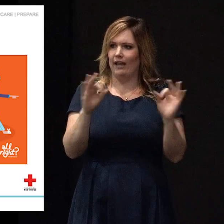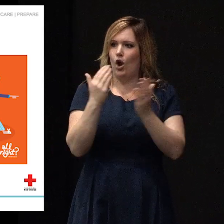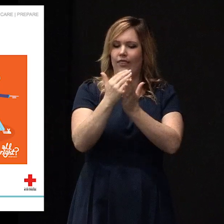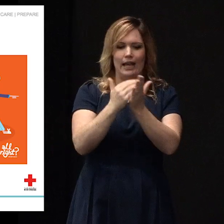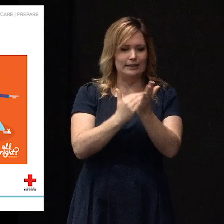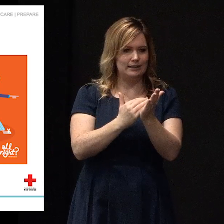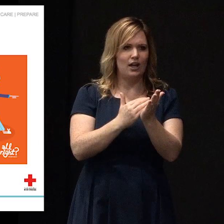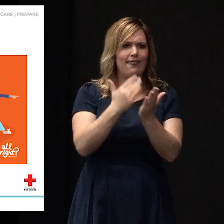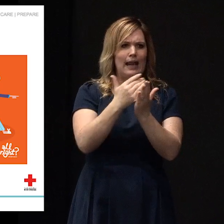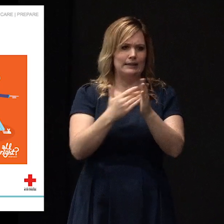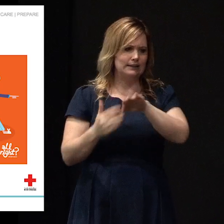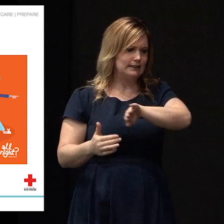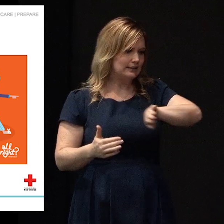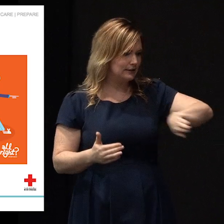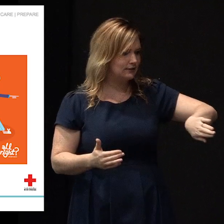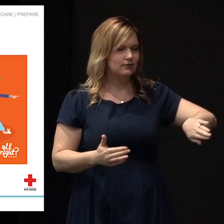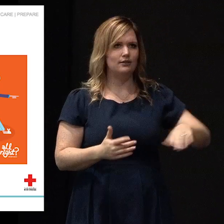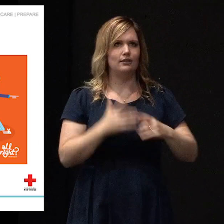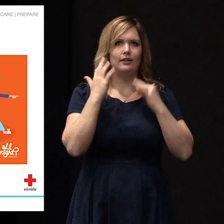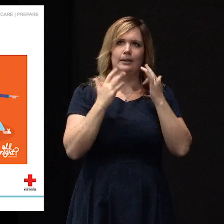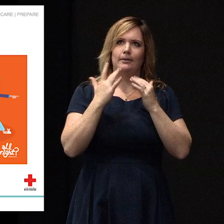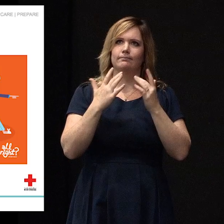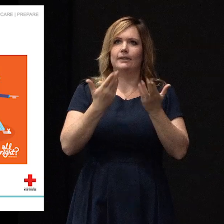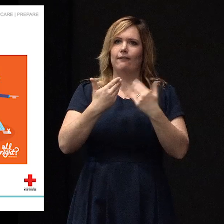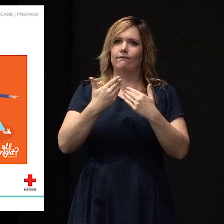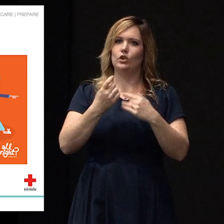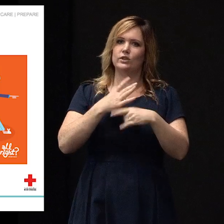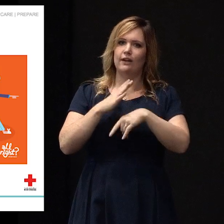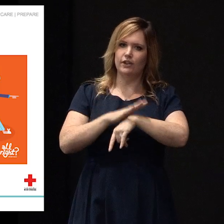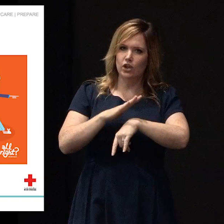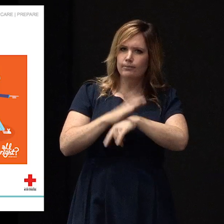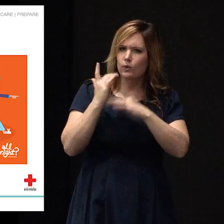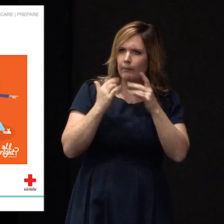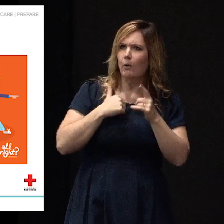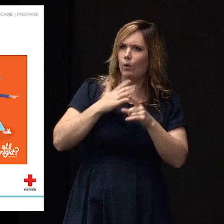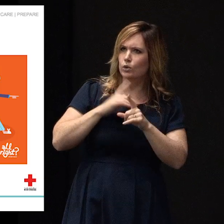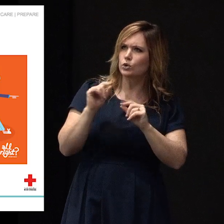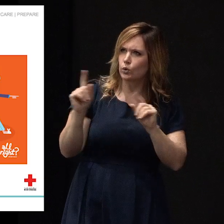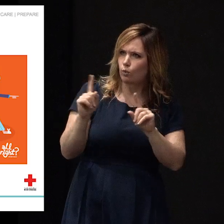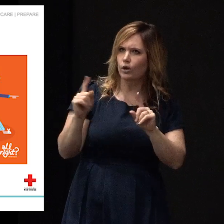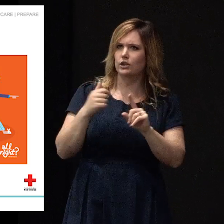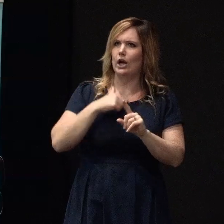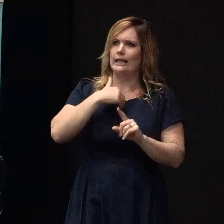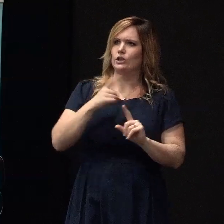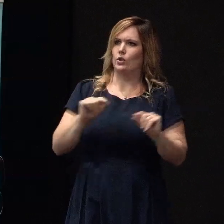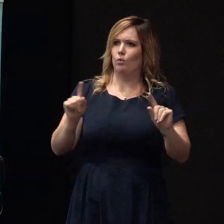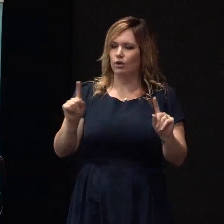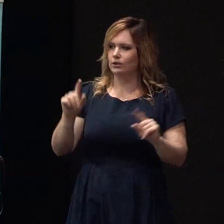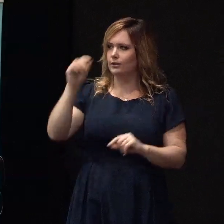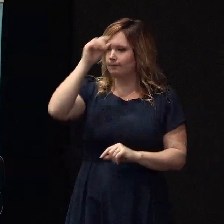or you put your list aside and ask yourself, give yourself the space, ask yourself, what do I want to do? What do I need to do?